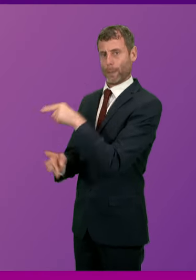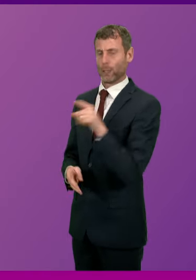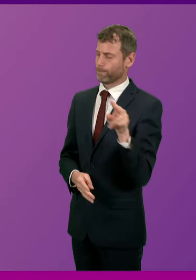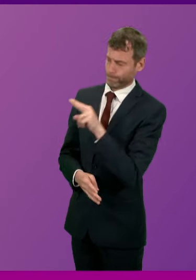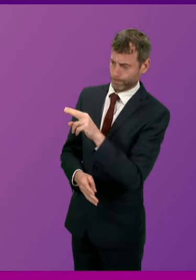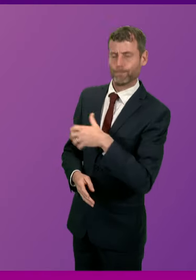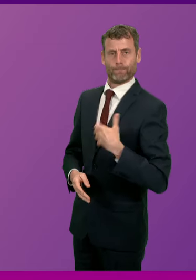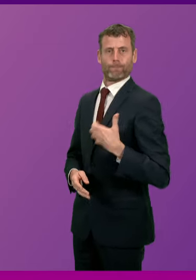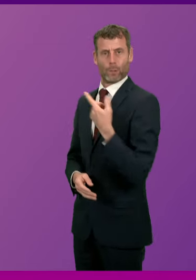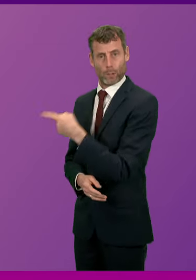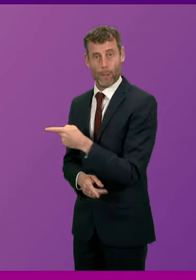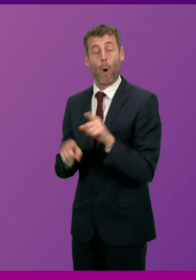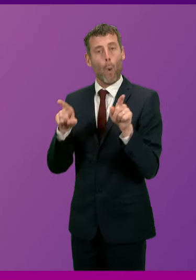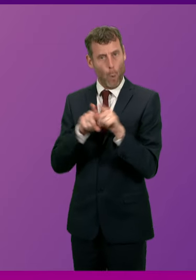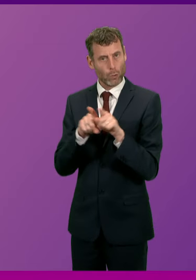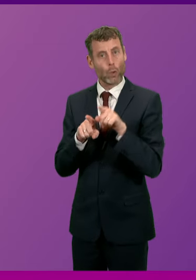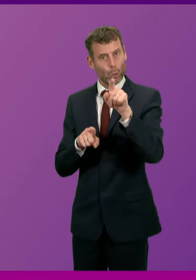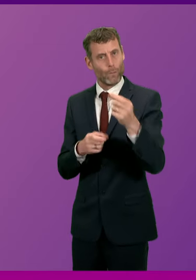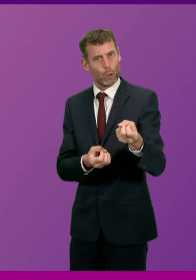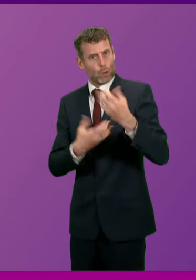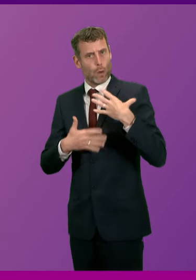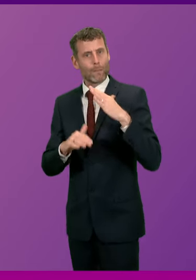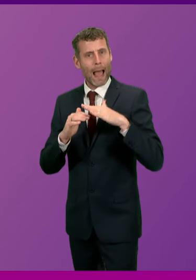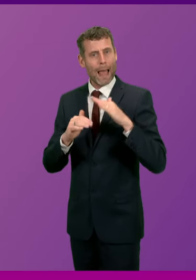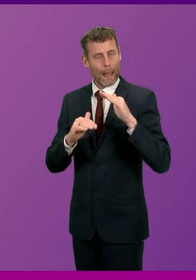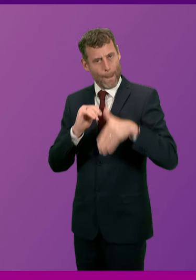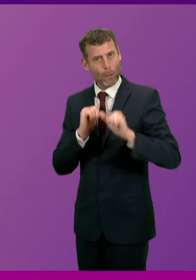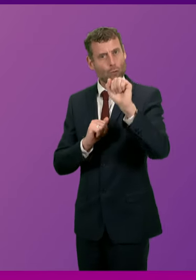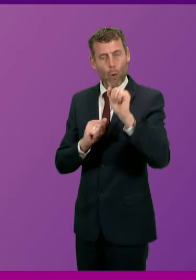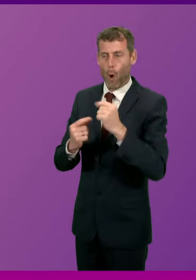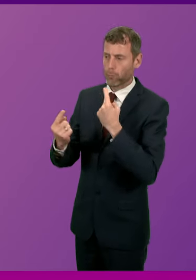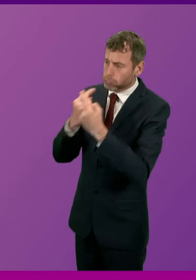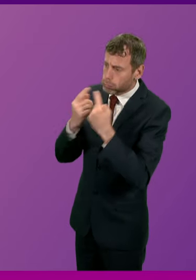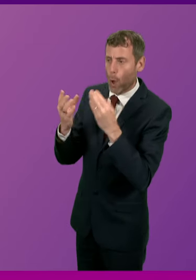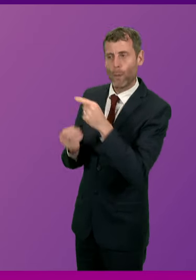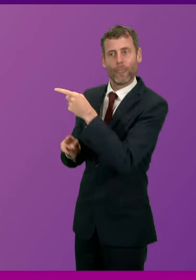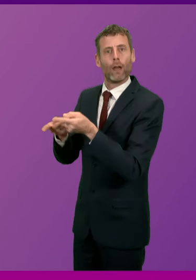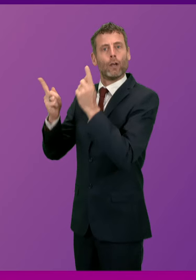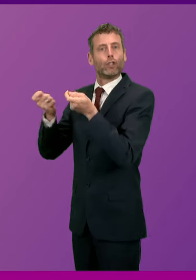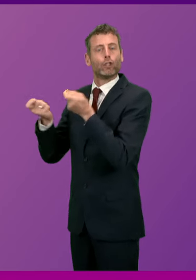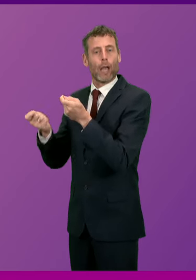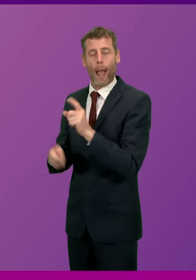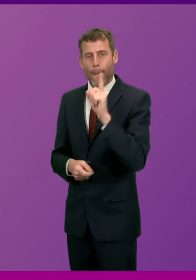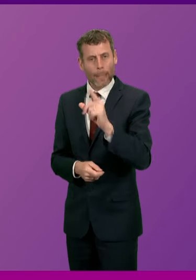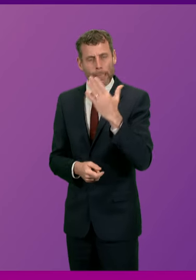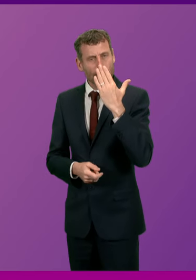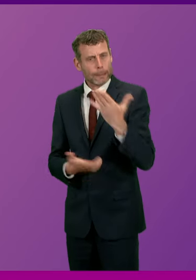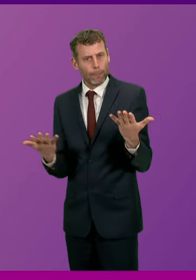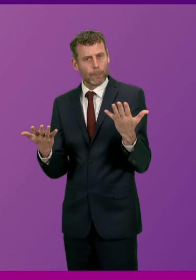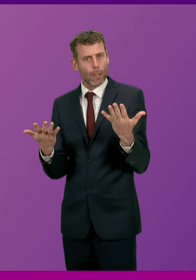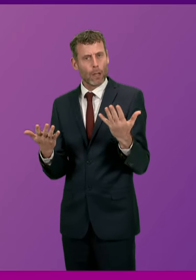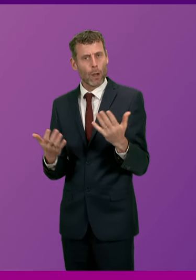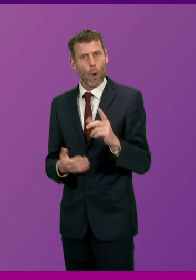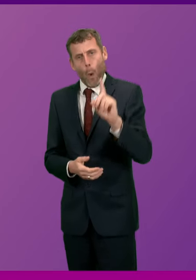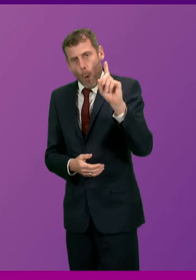correspondence to the chair of that committee. What John Swinney has not mentioned during all of these deliberations is correspondence